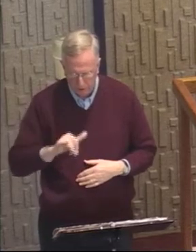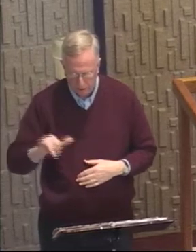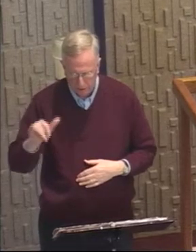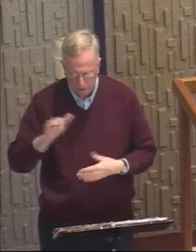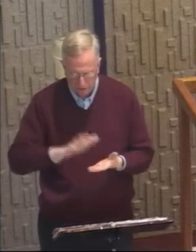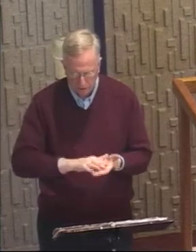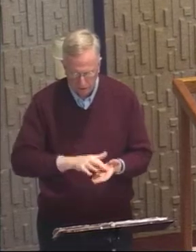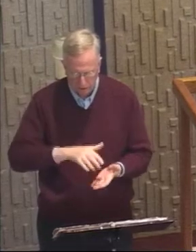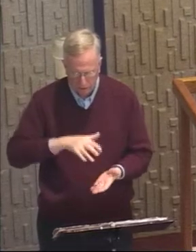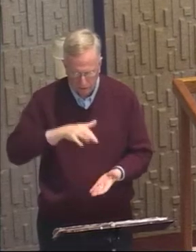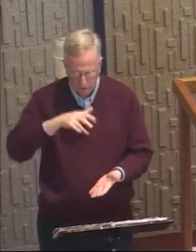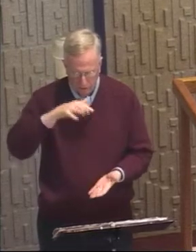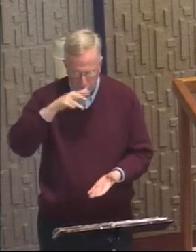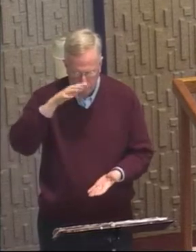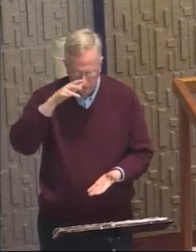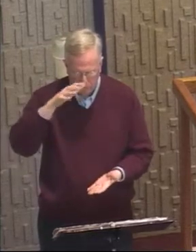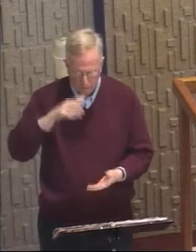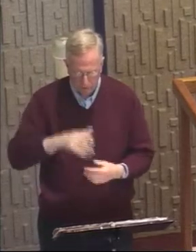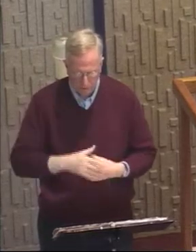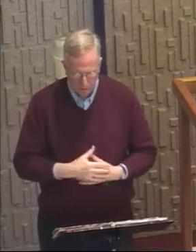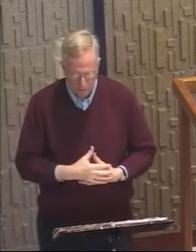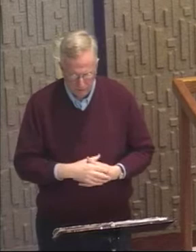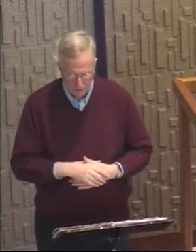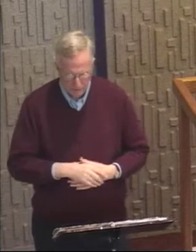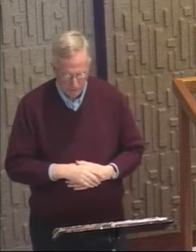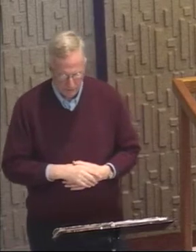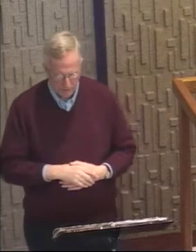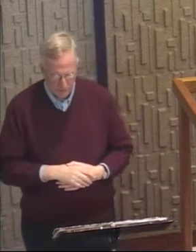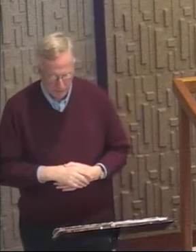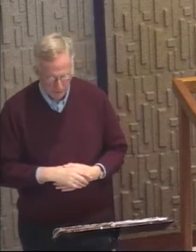eternal glory.